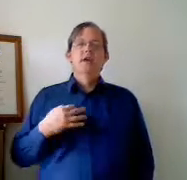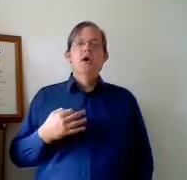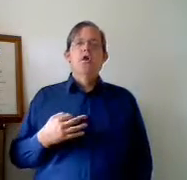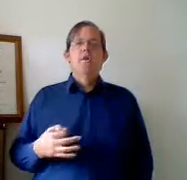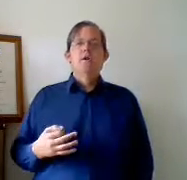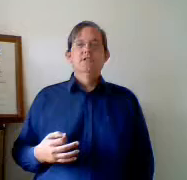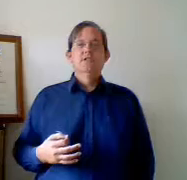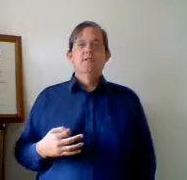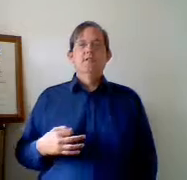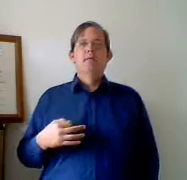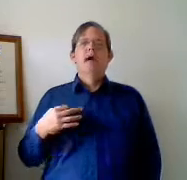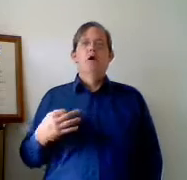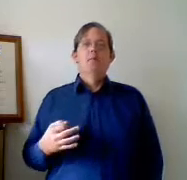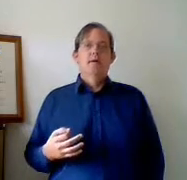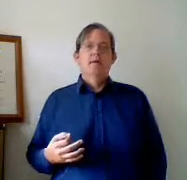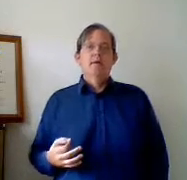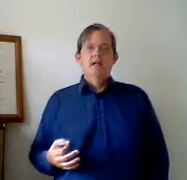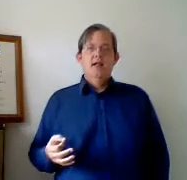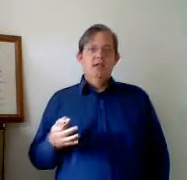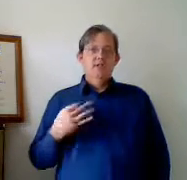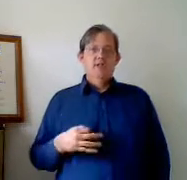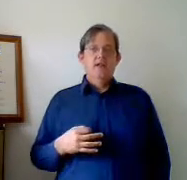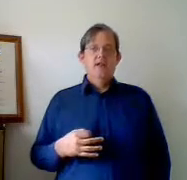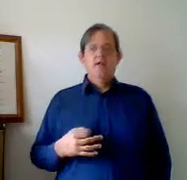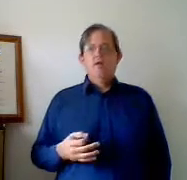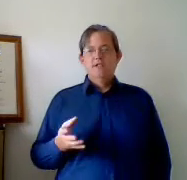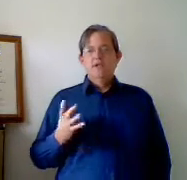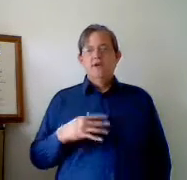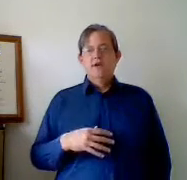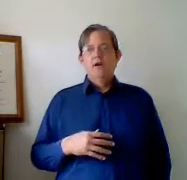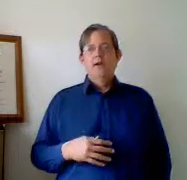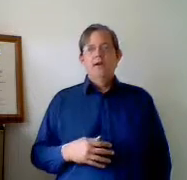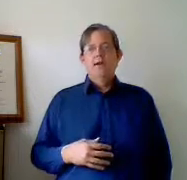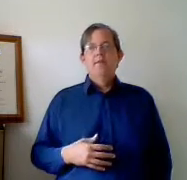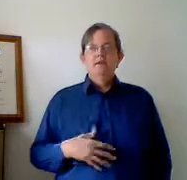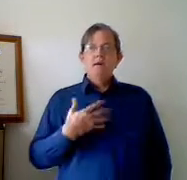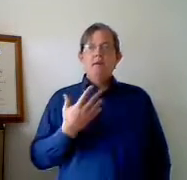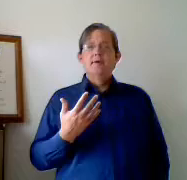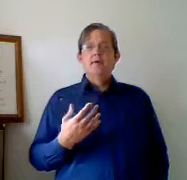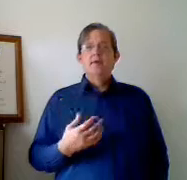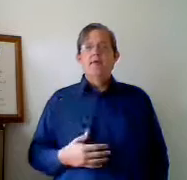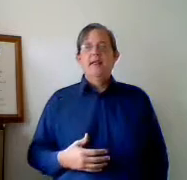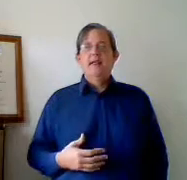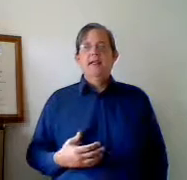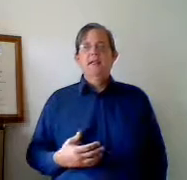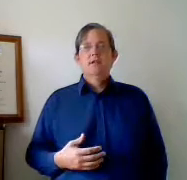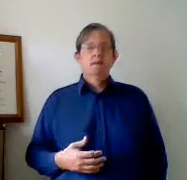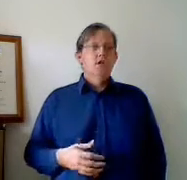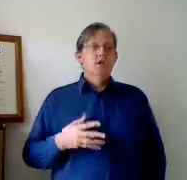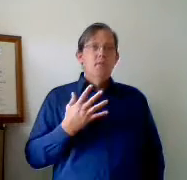know the person is going to be able to help them. And the first thing they are looking for is they are looking to talk to the company. So it probably sounds something like this. Good